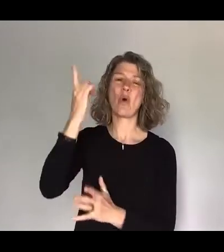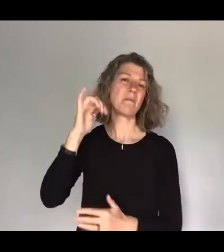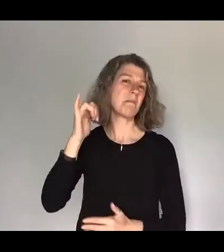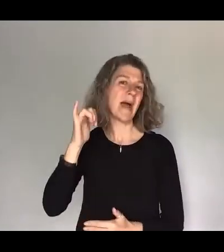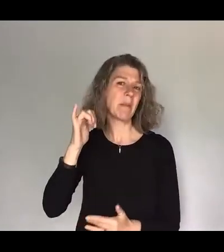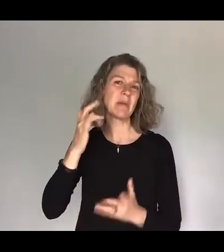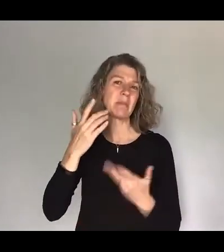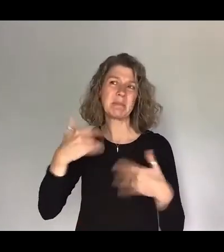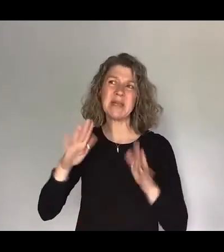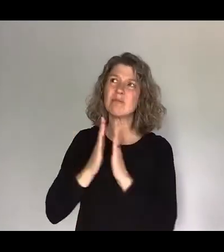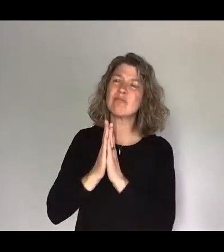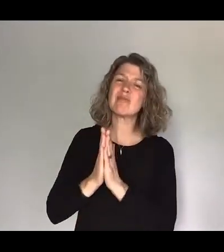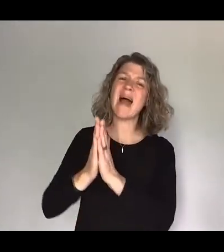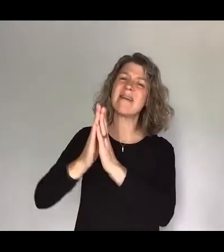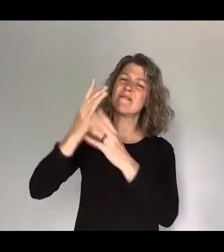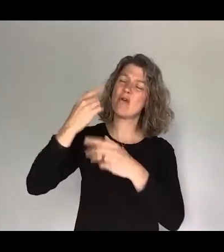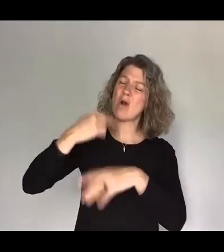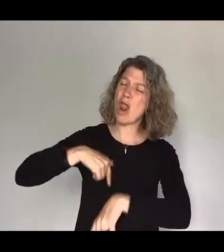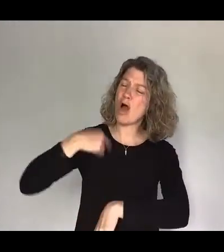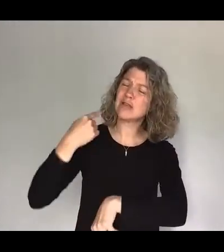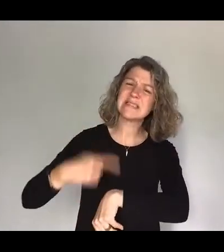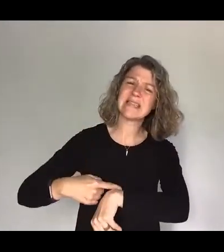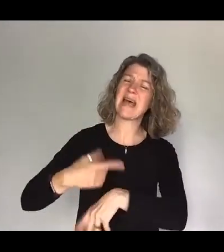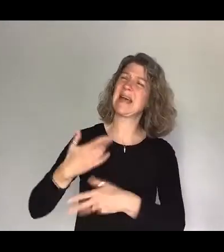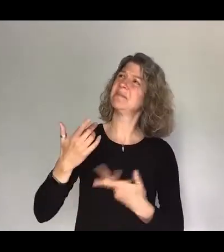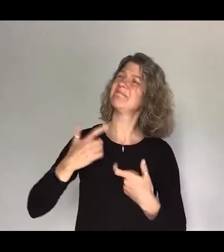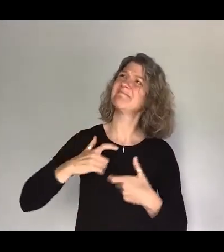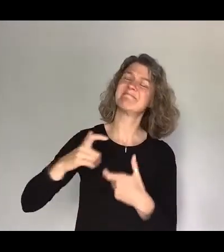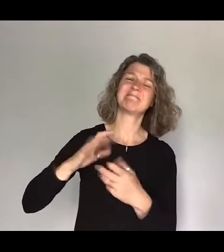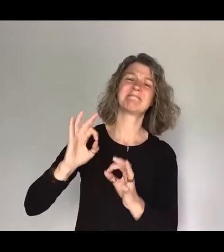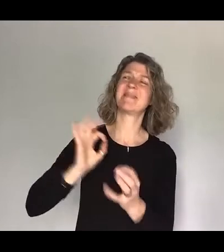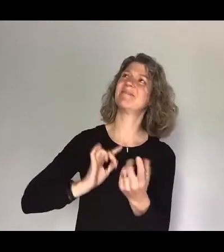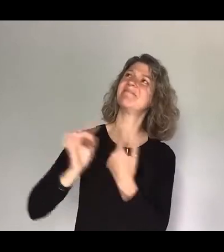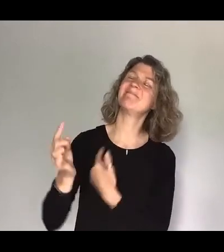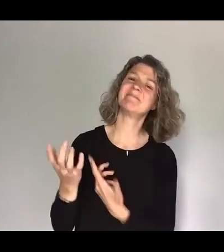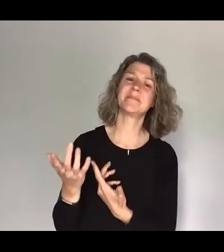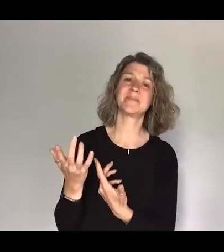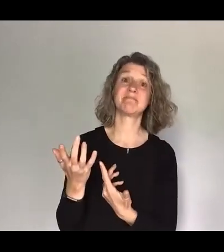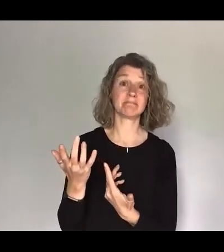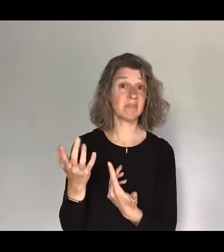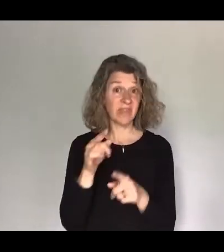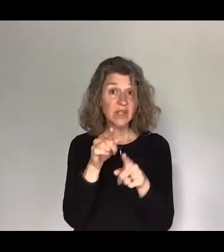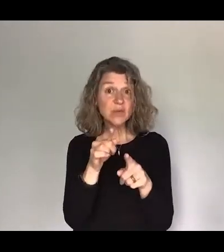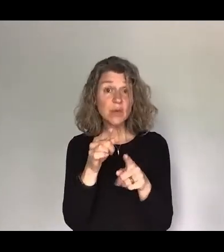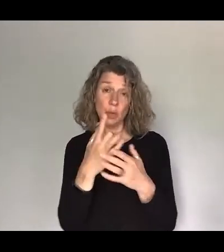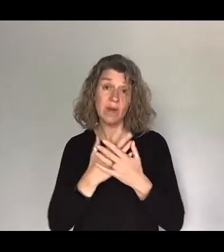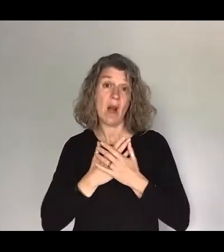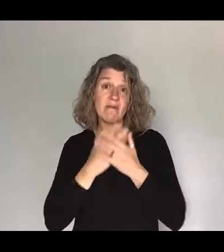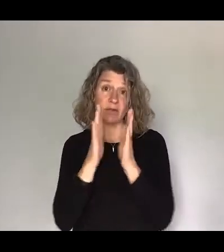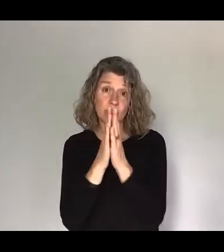and you just still don't get it if that's you we'd love to pray for you if you make your way to the front there's lots of